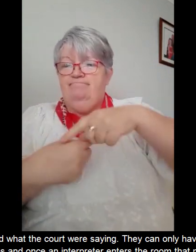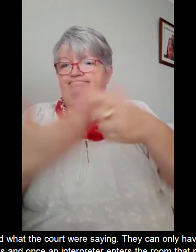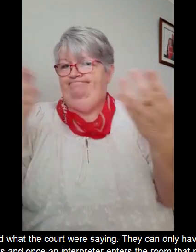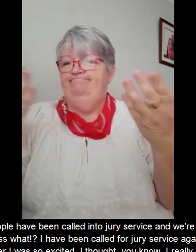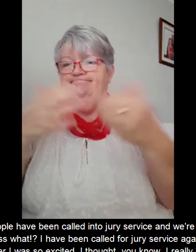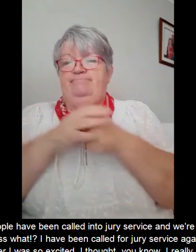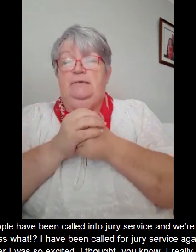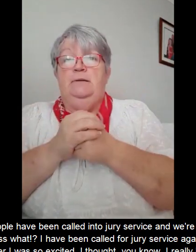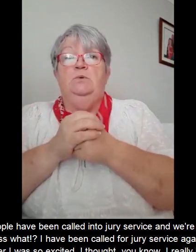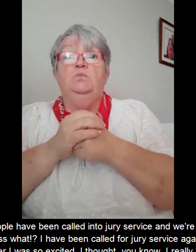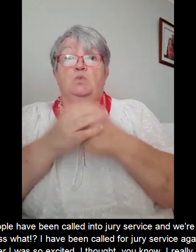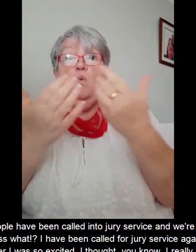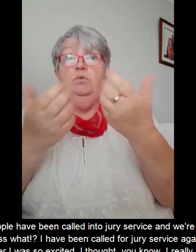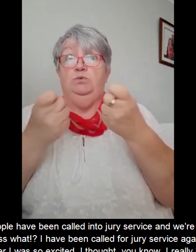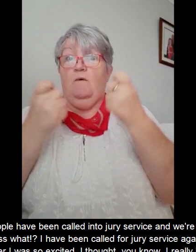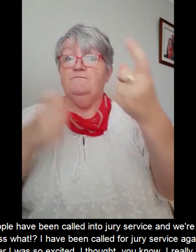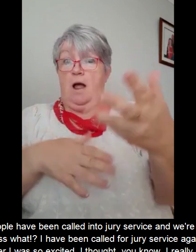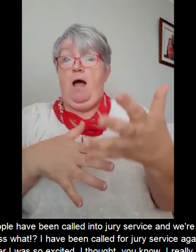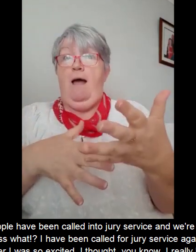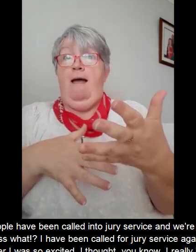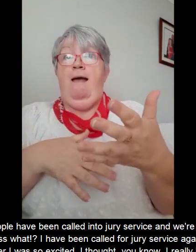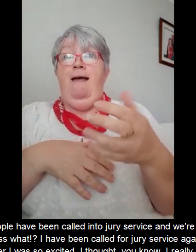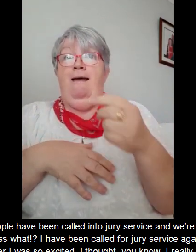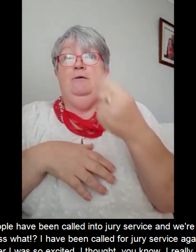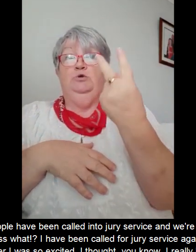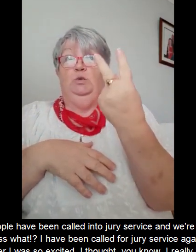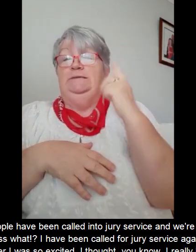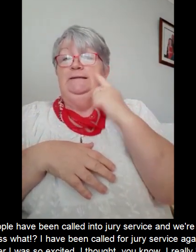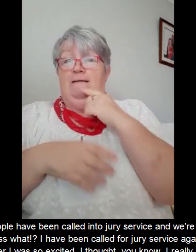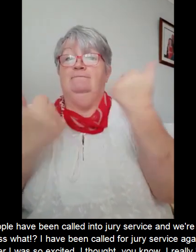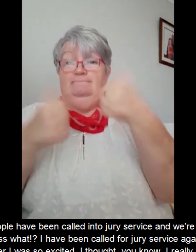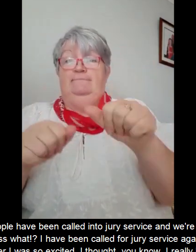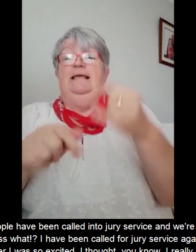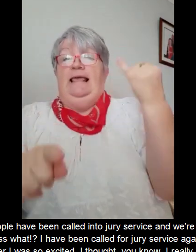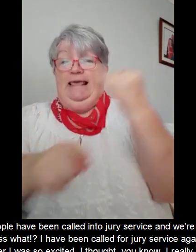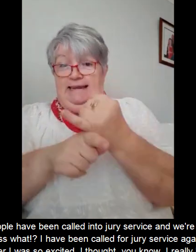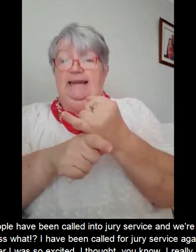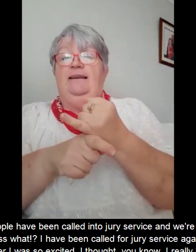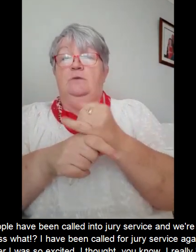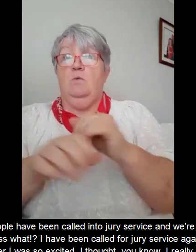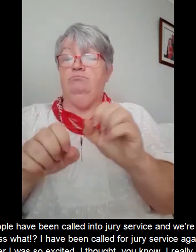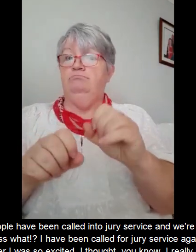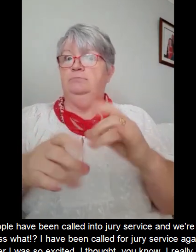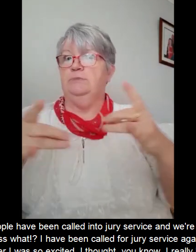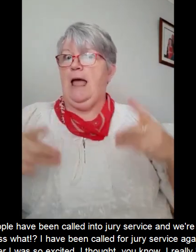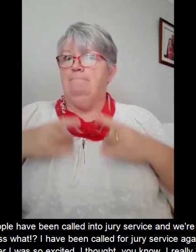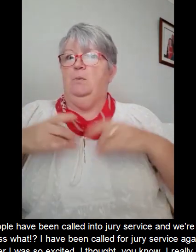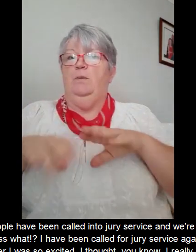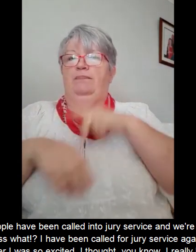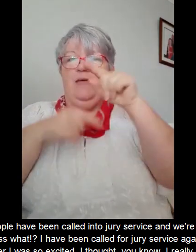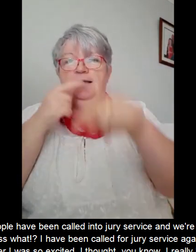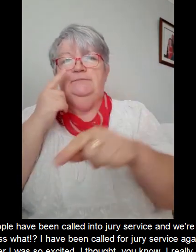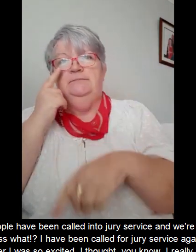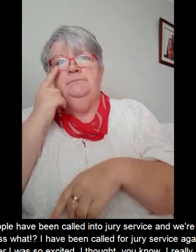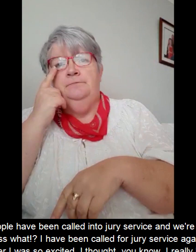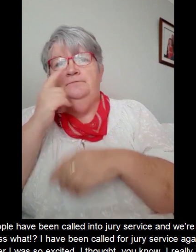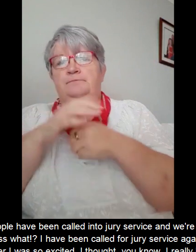So, so far two deaf people have been called into jury service and we're, you know, I'm quite happy with that but do you know what?